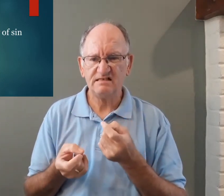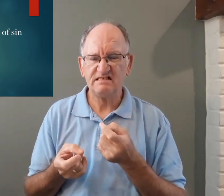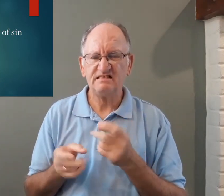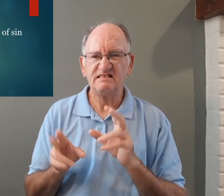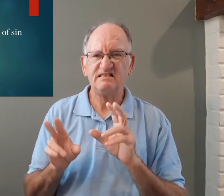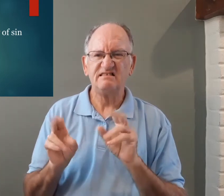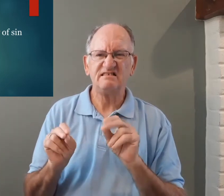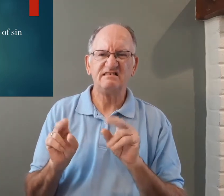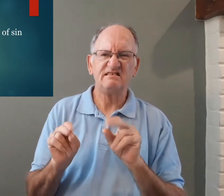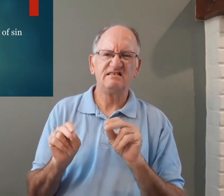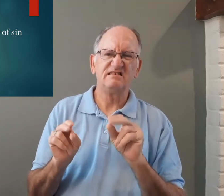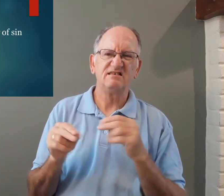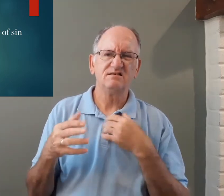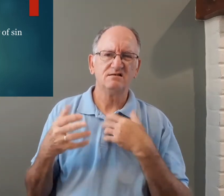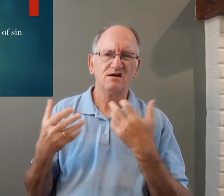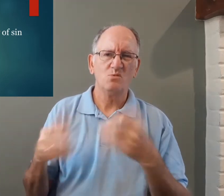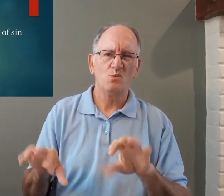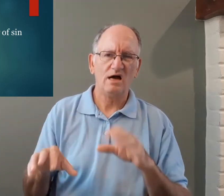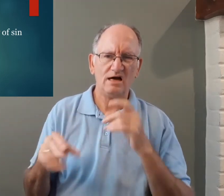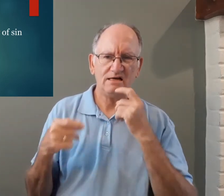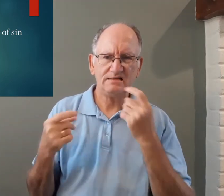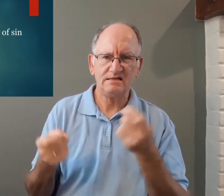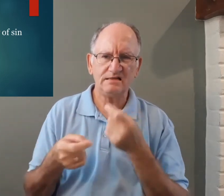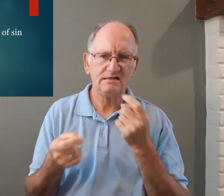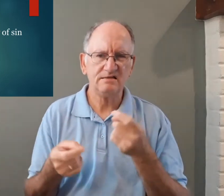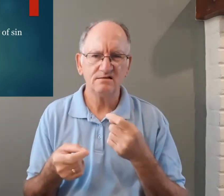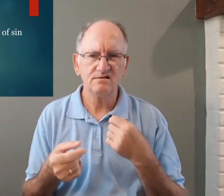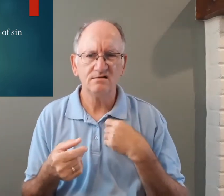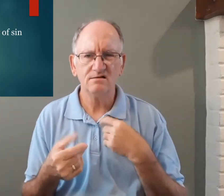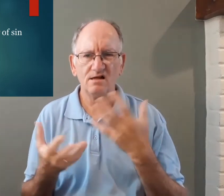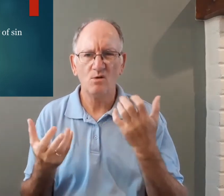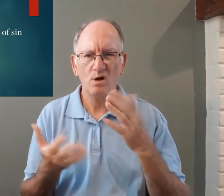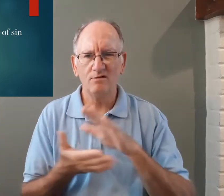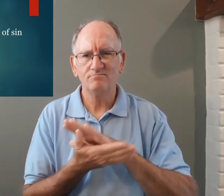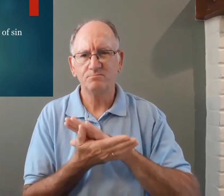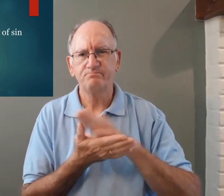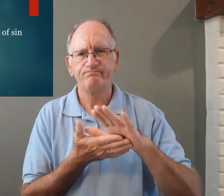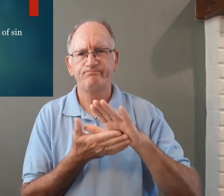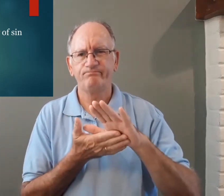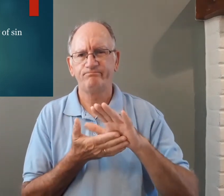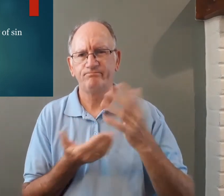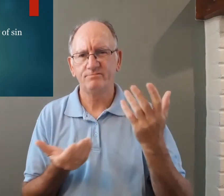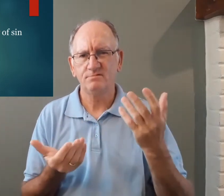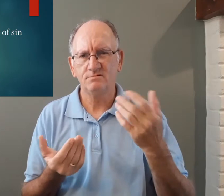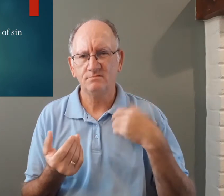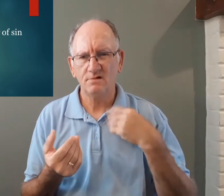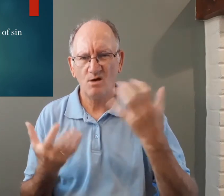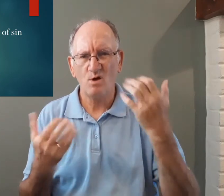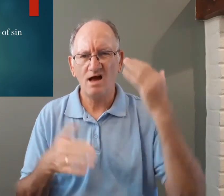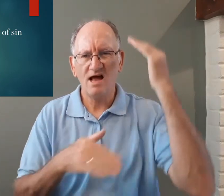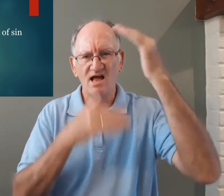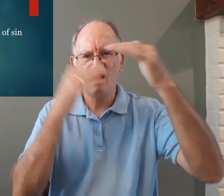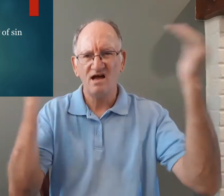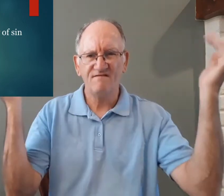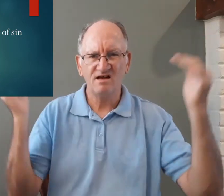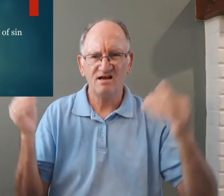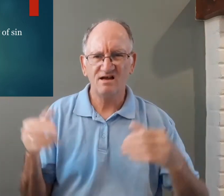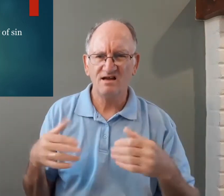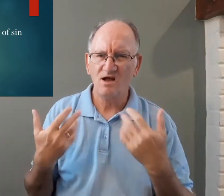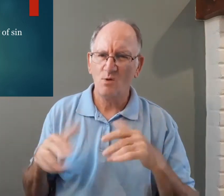that sin is bad and you don't want sin anymore and you realize that you want to be clean and you want to go